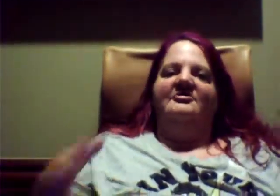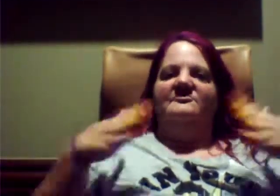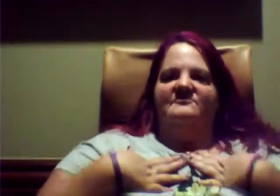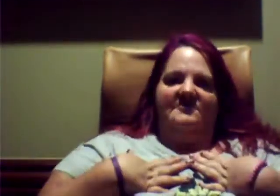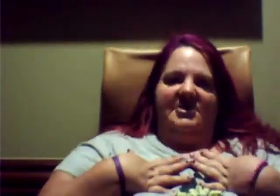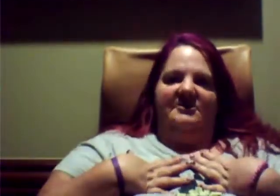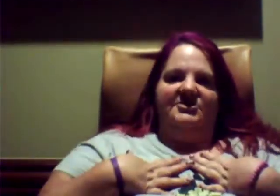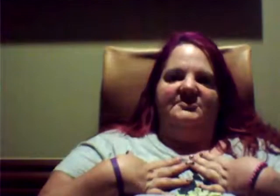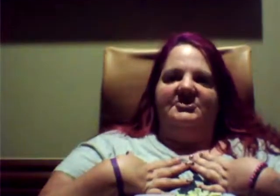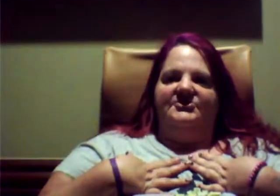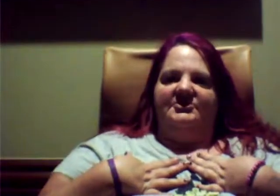My name is Melissa.